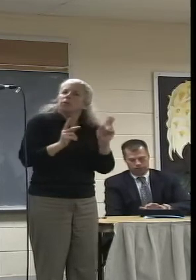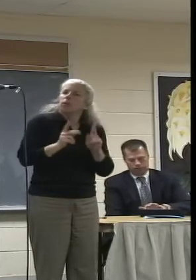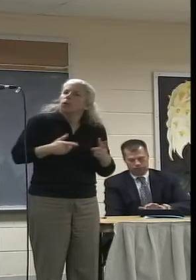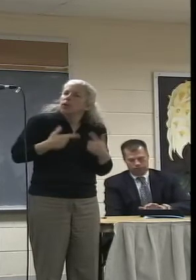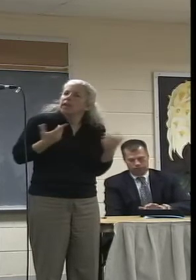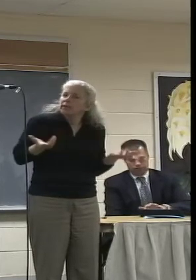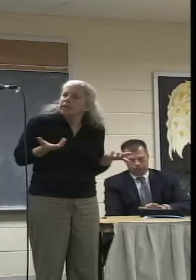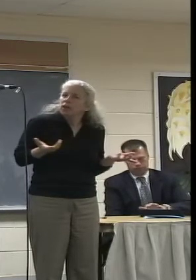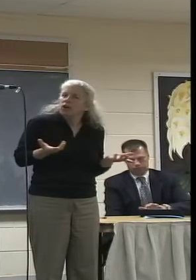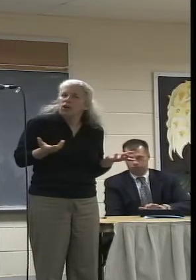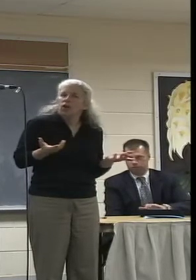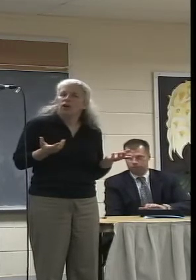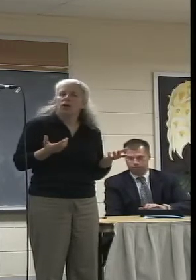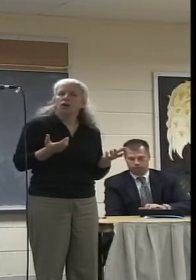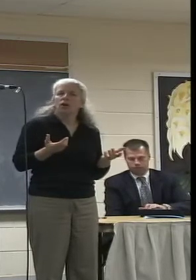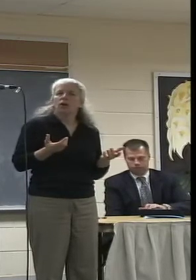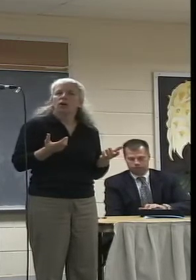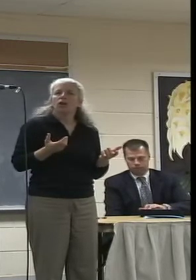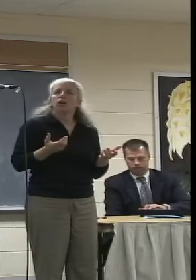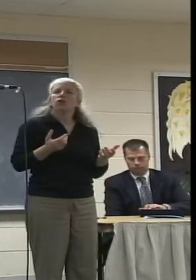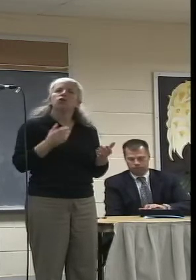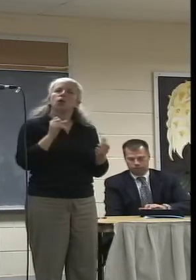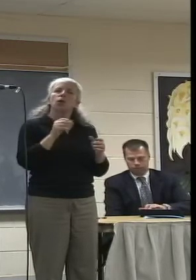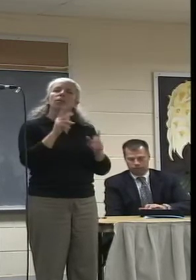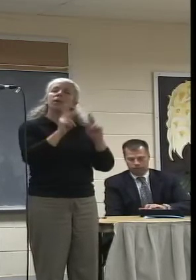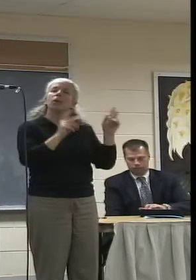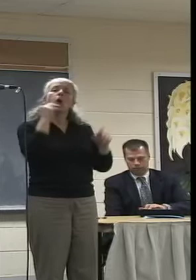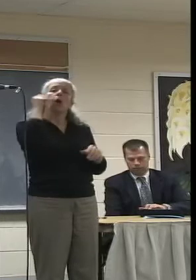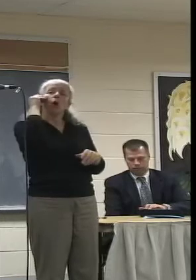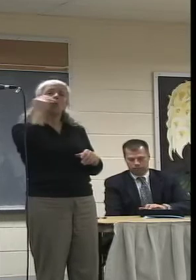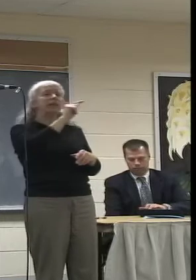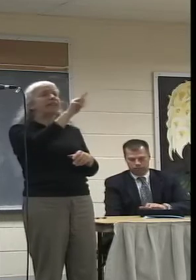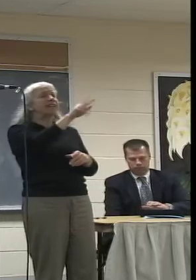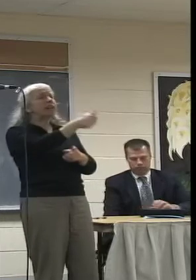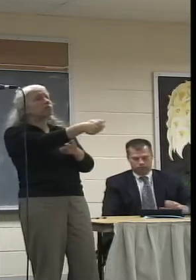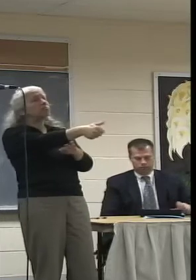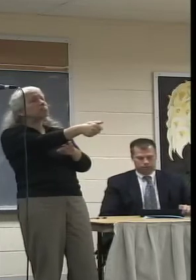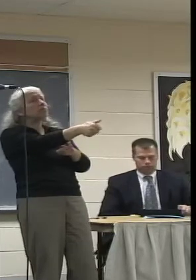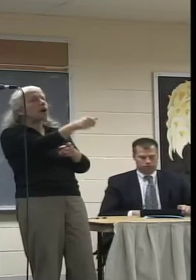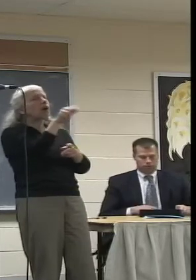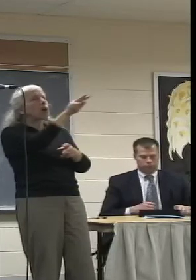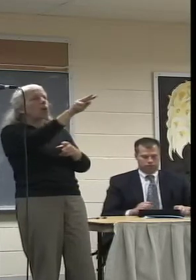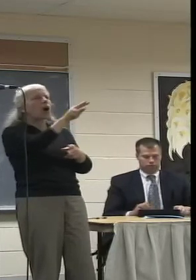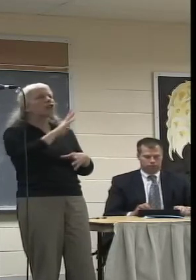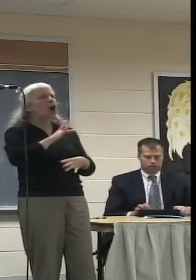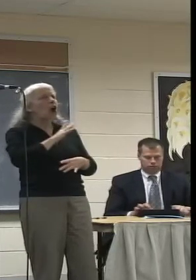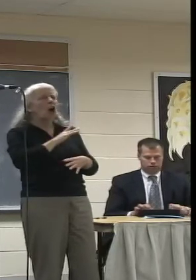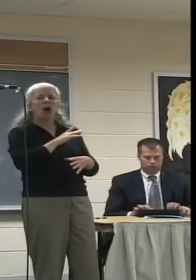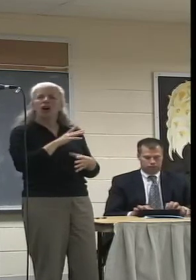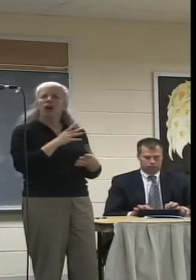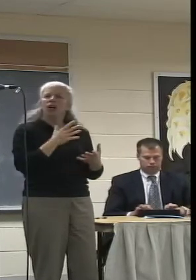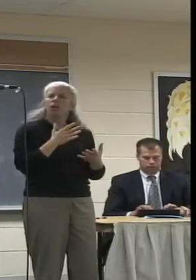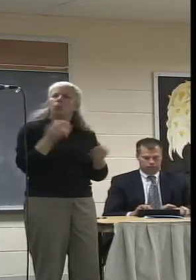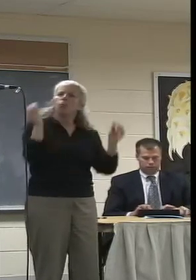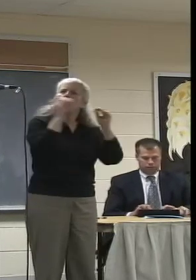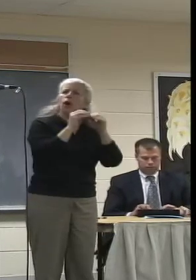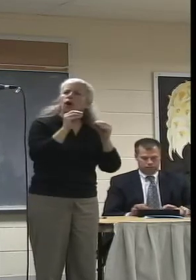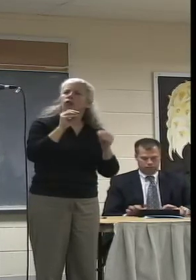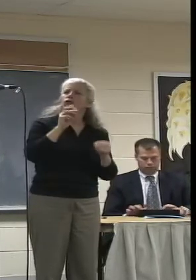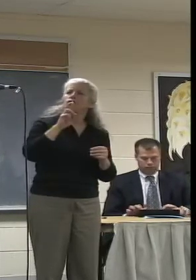to get that into people's homes and enrich the life of the community.